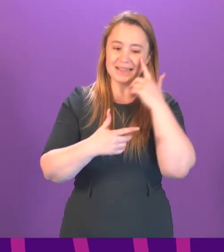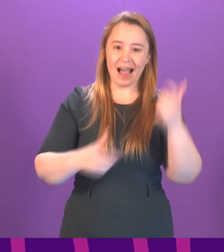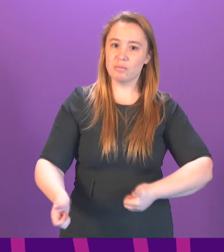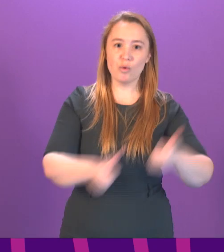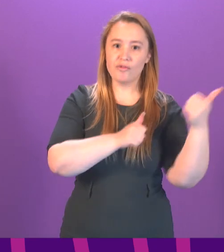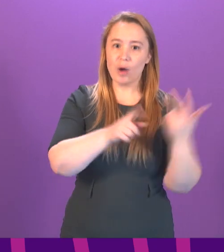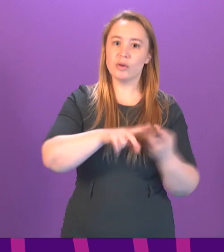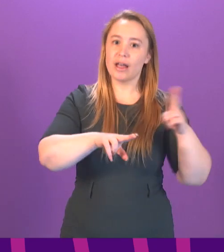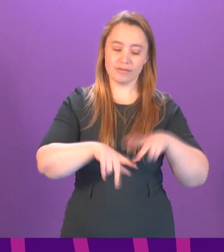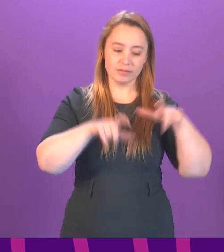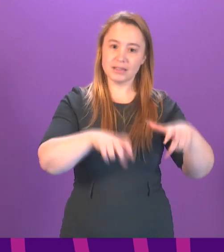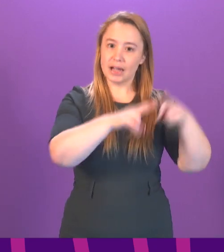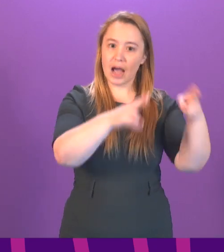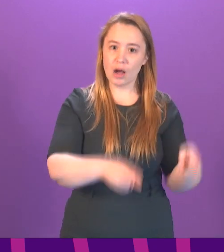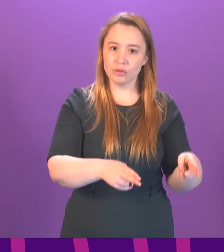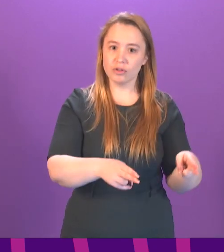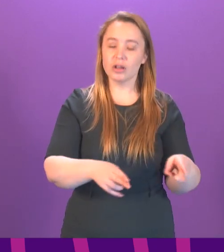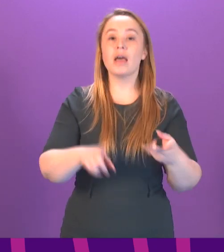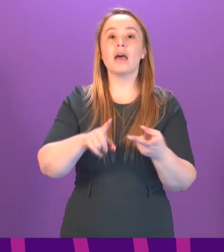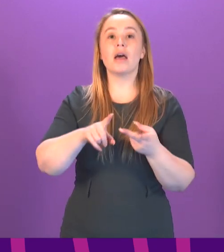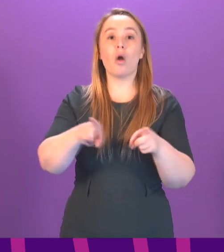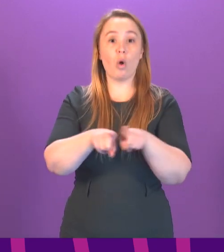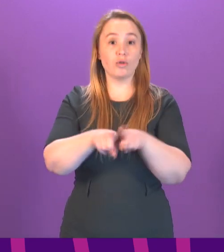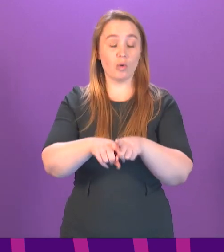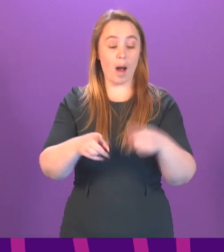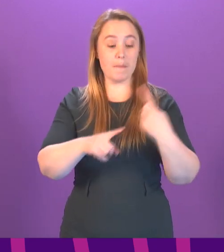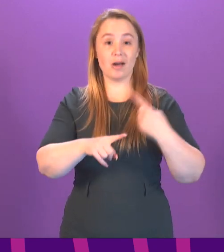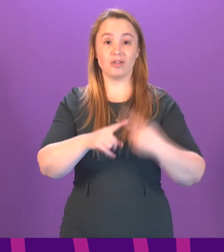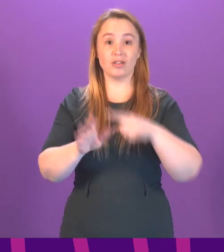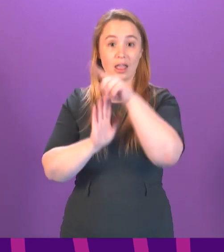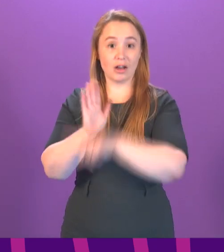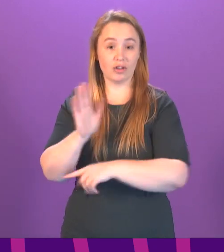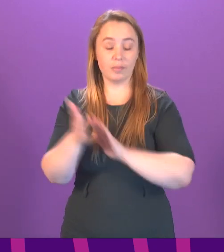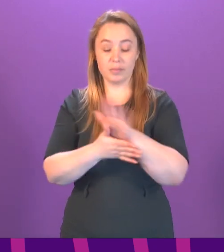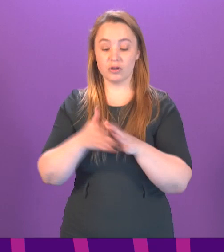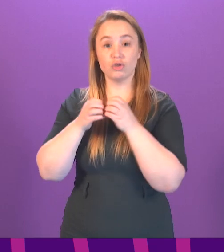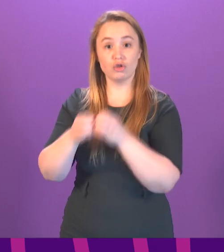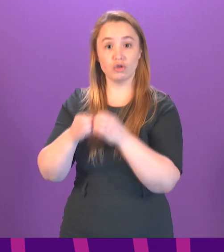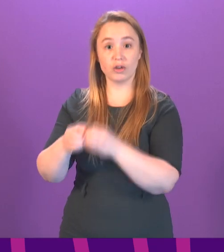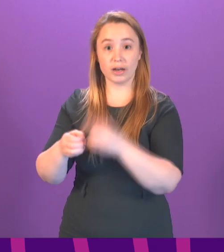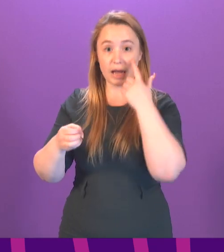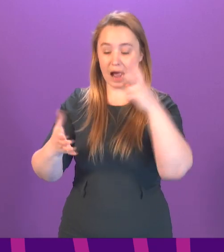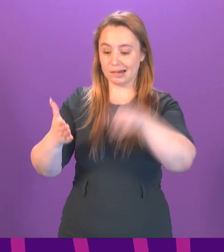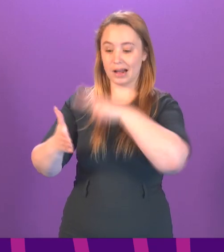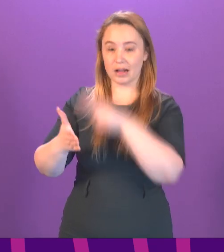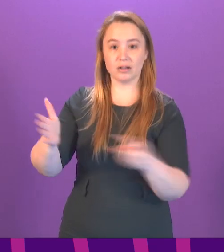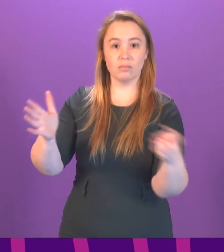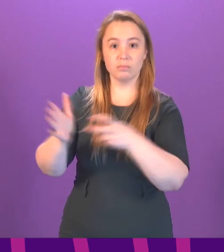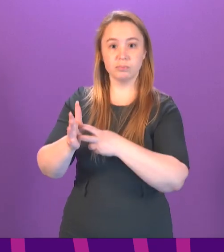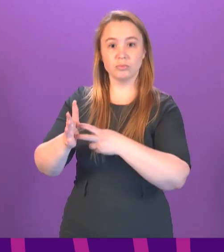hardship fund. And it was a green amendment to emergency legislation which gave students the right to terminate their tenancies.